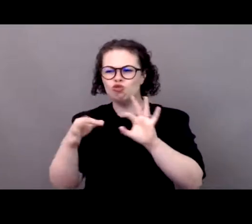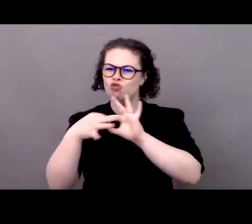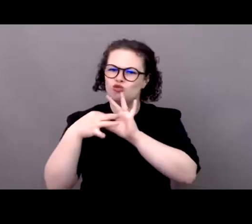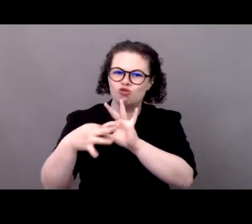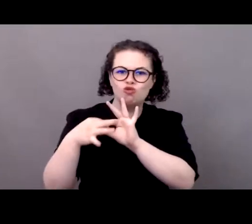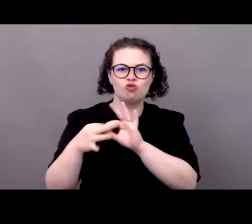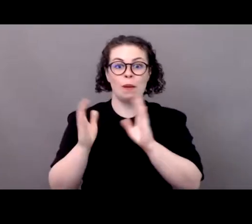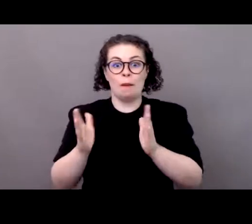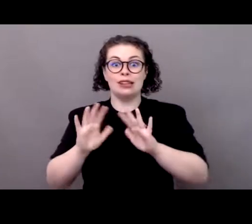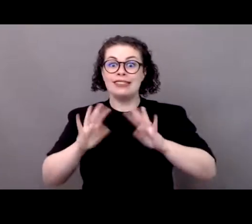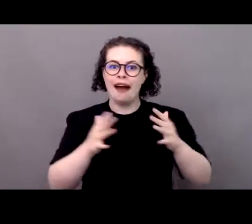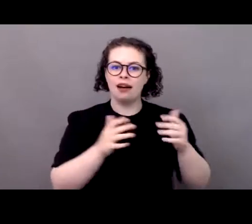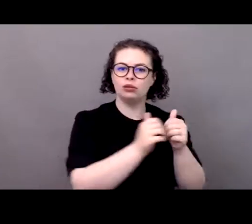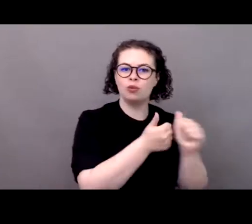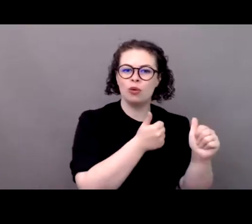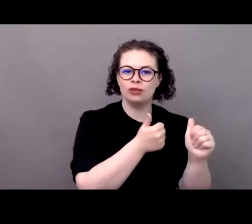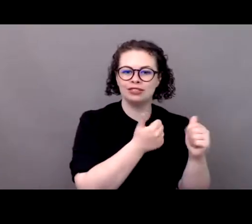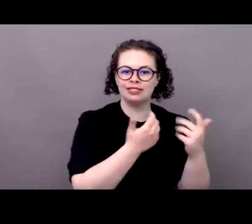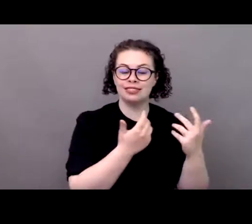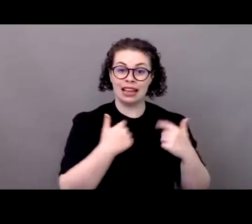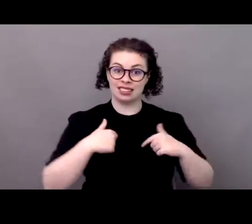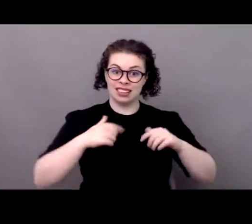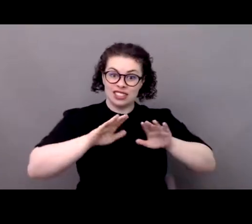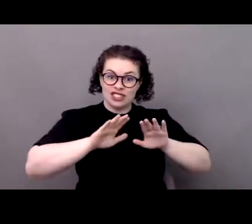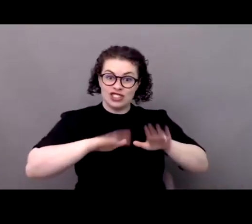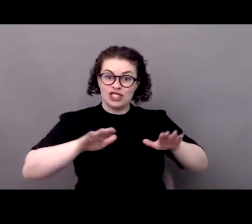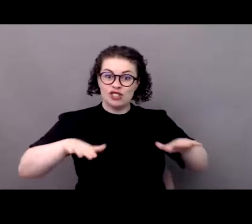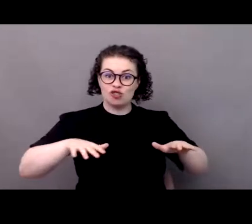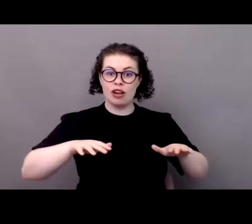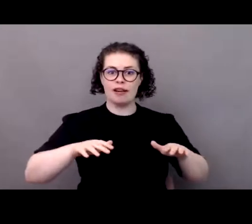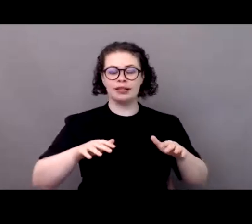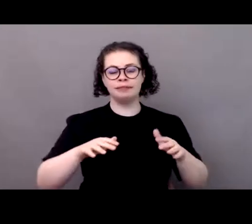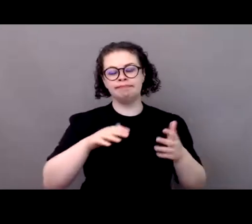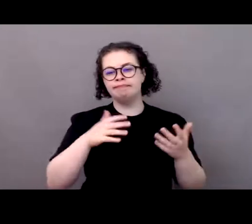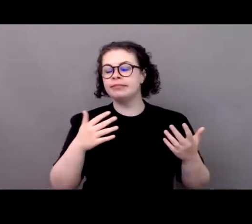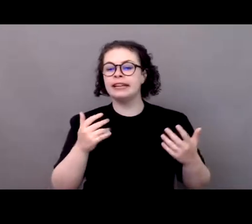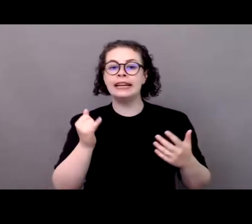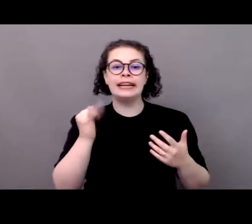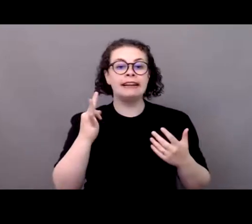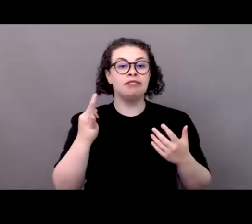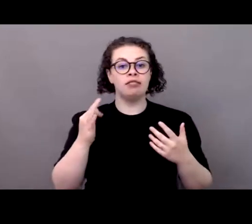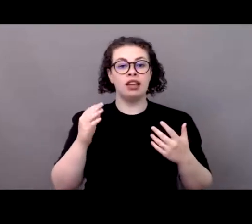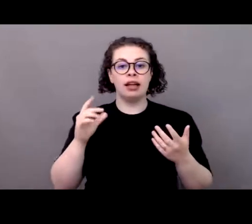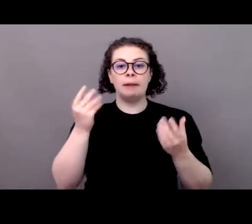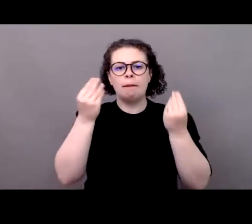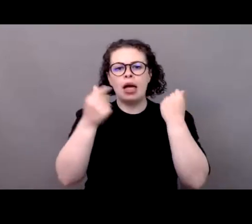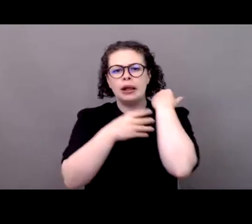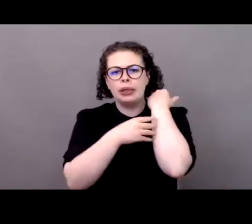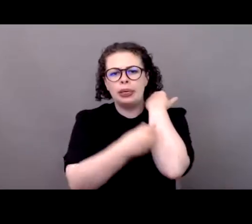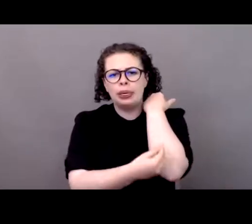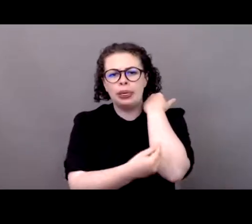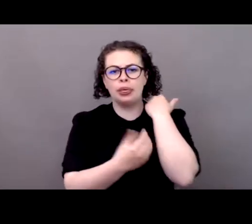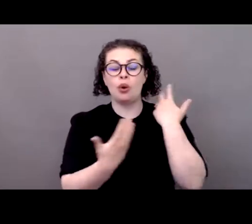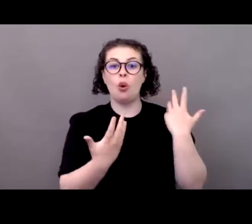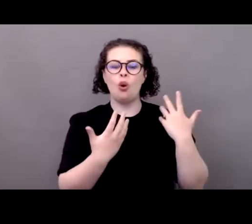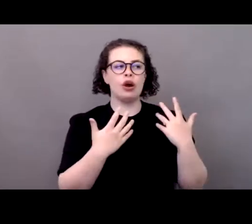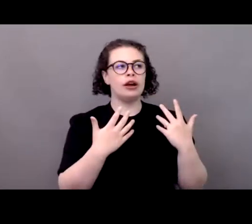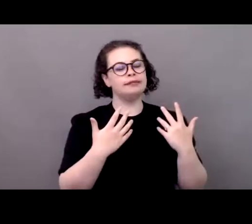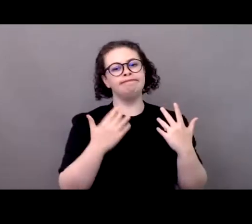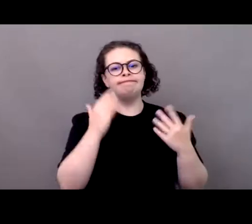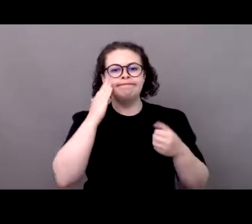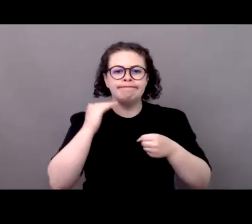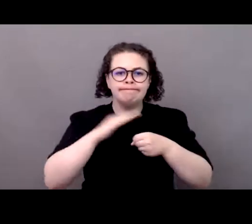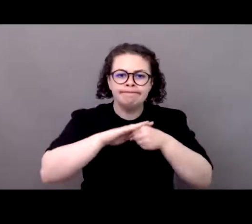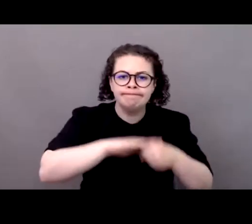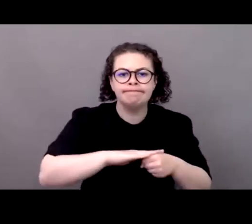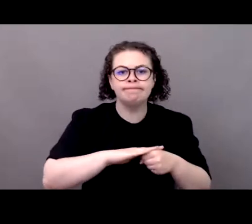to interact with children more you know the children that are vulnerable belonging to less privileged community and we need to do that through sport we can initiate